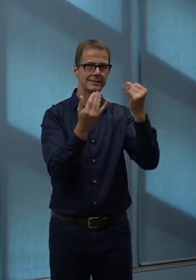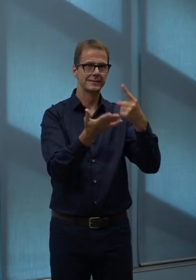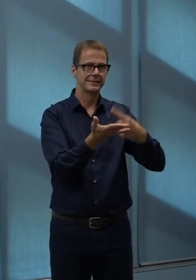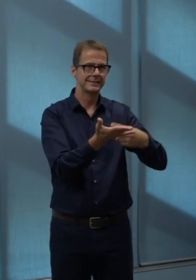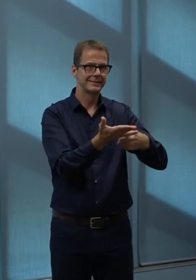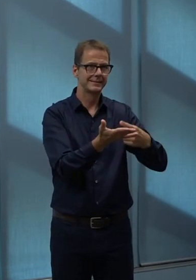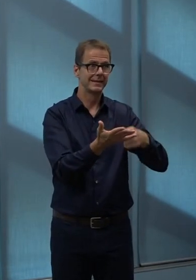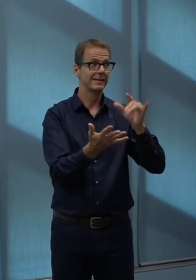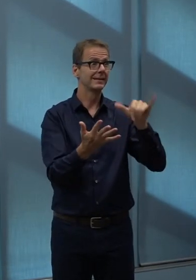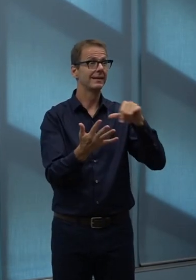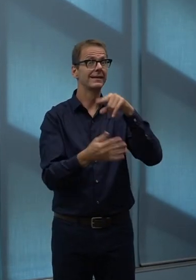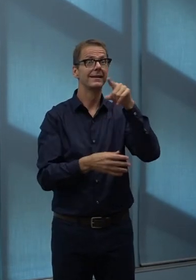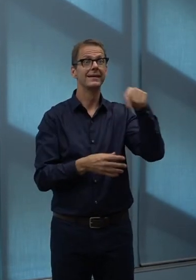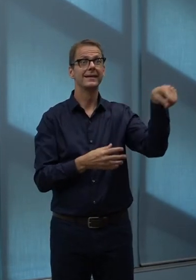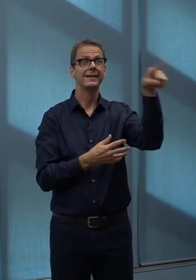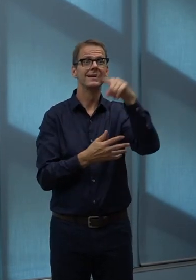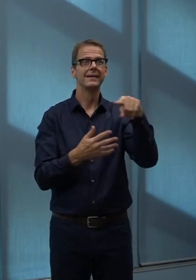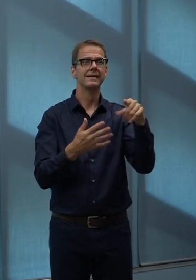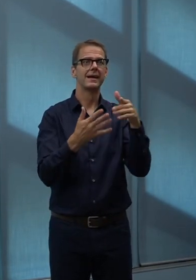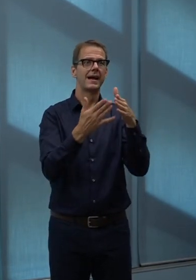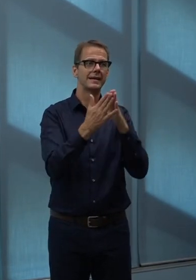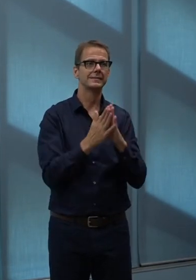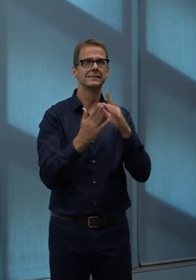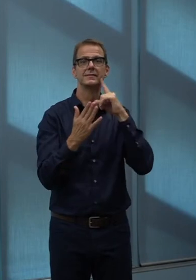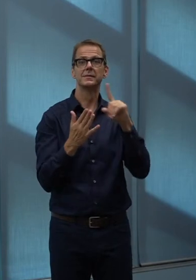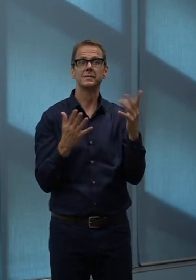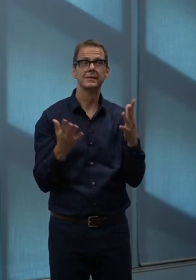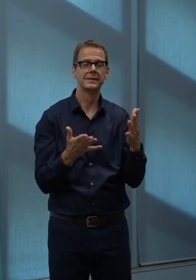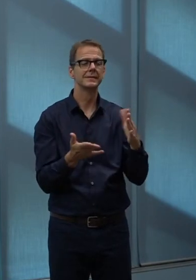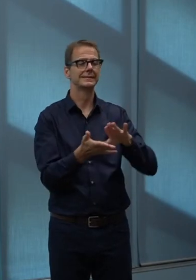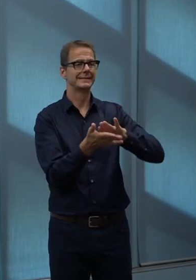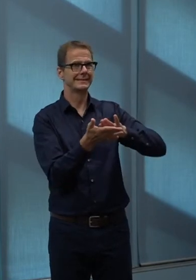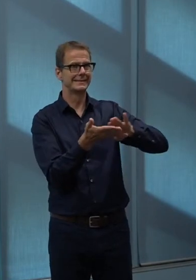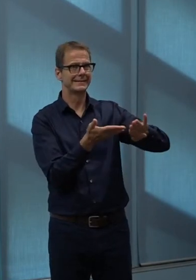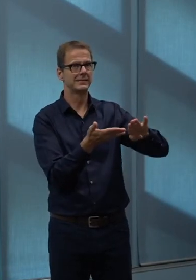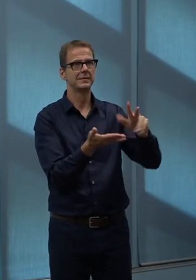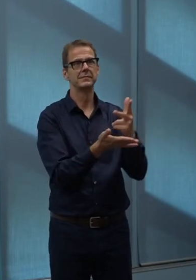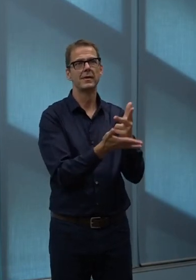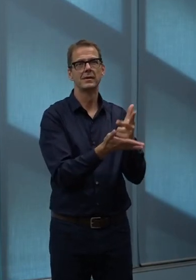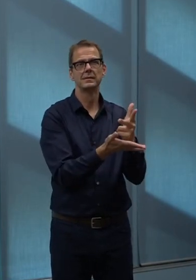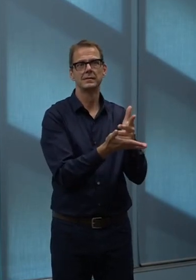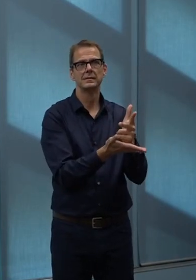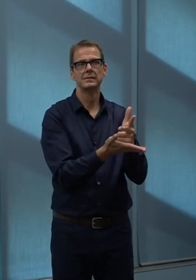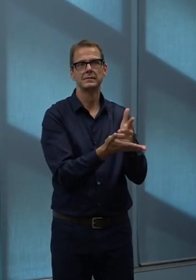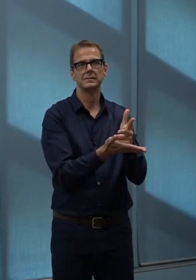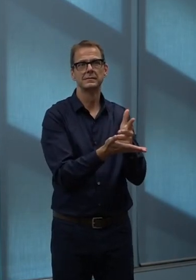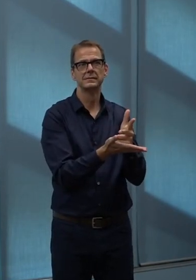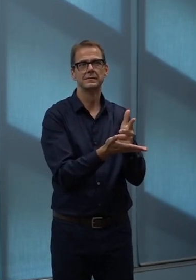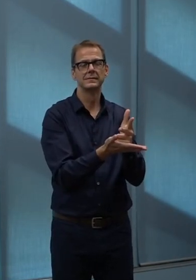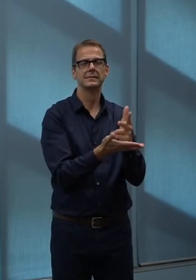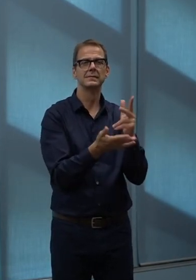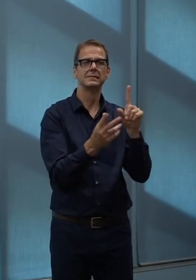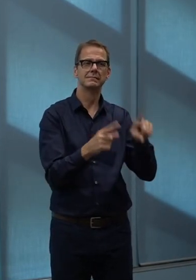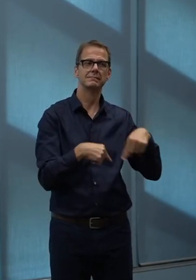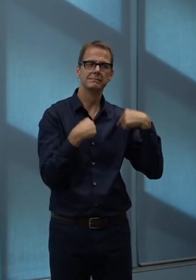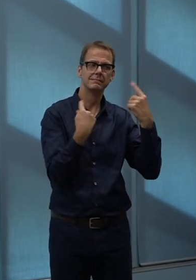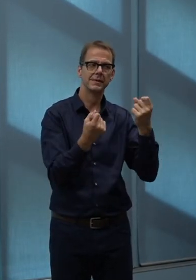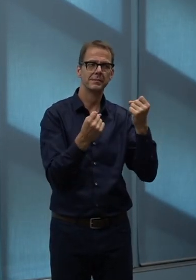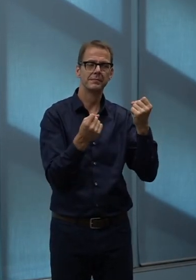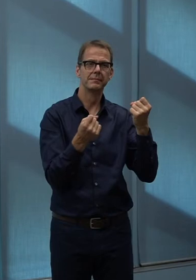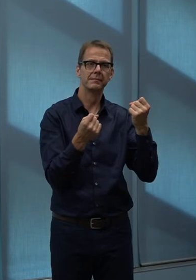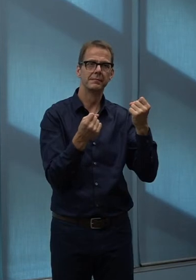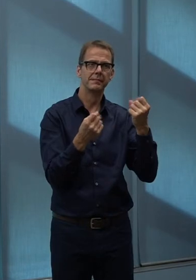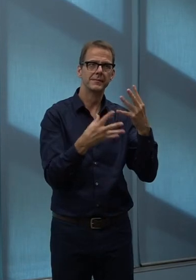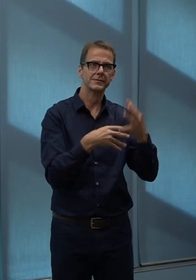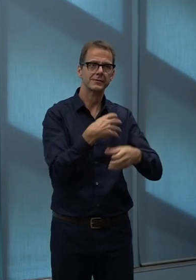time. And so it is significant that Edmonton is the first major Canadian city to go in this direction. They've been tracking that